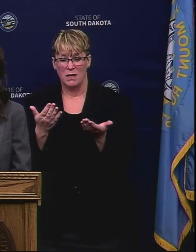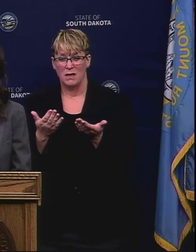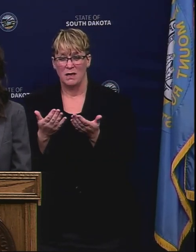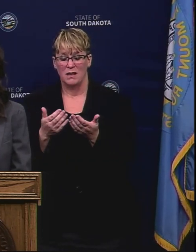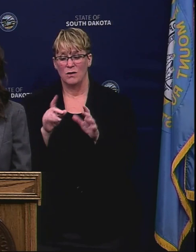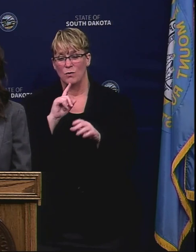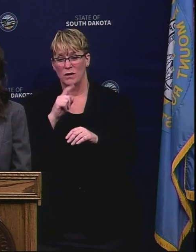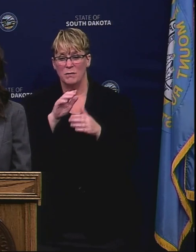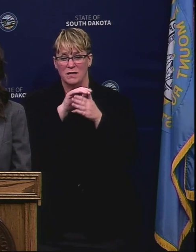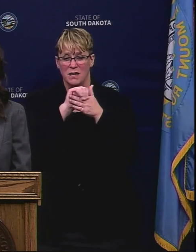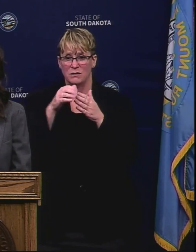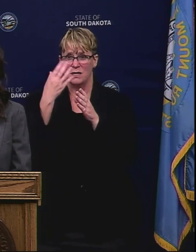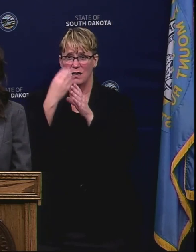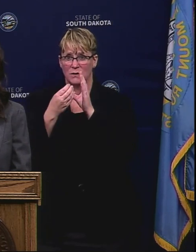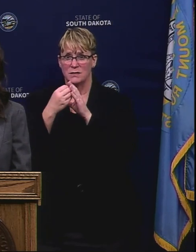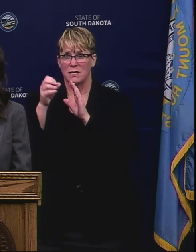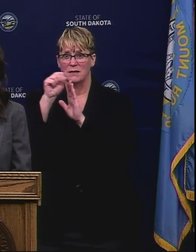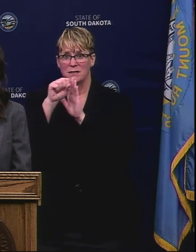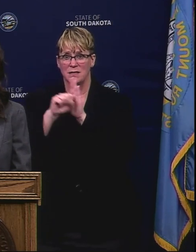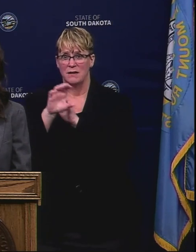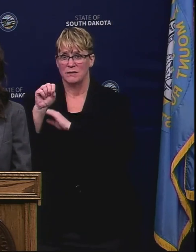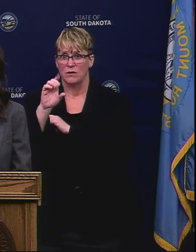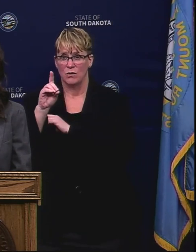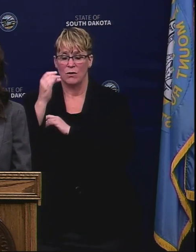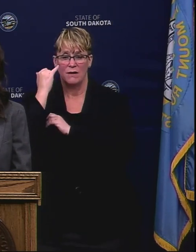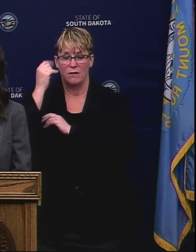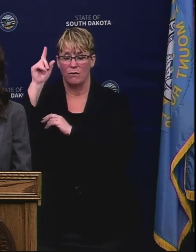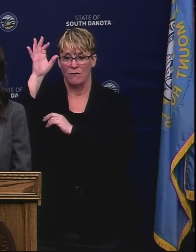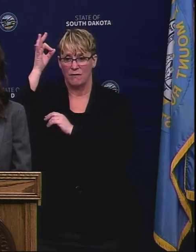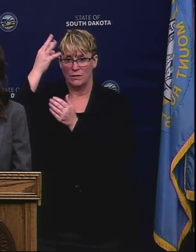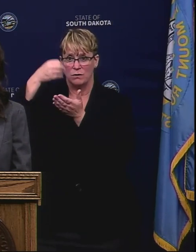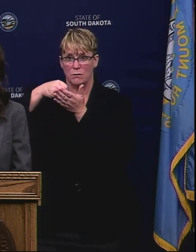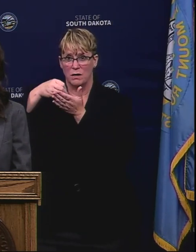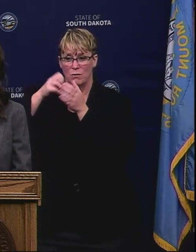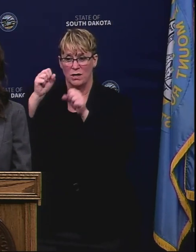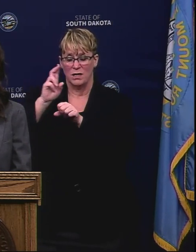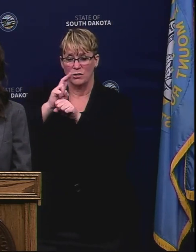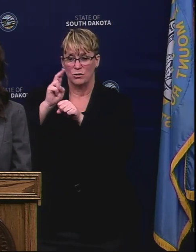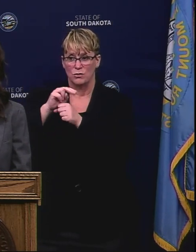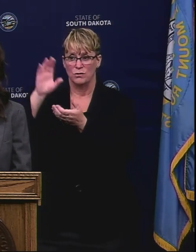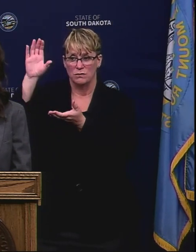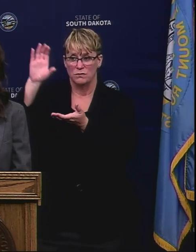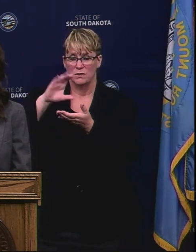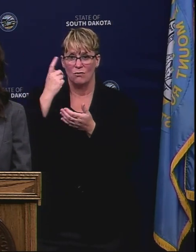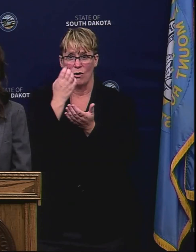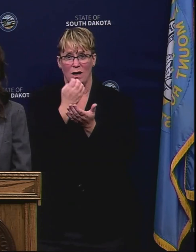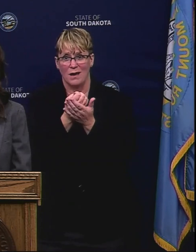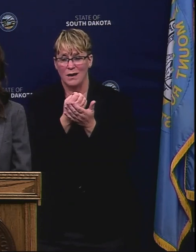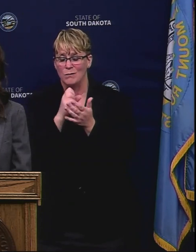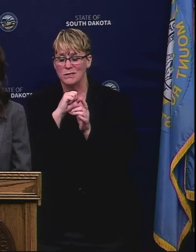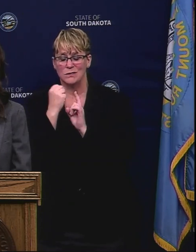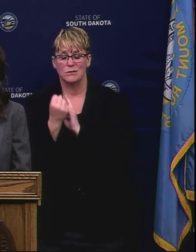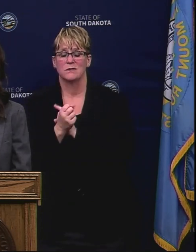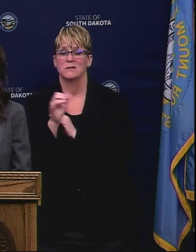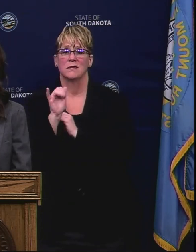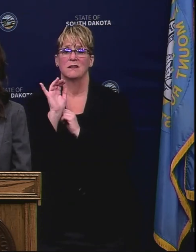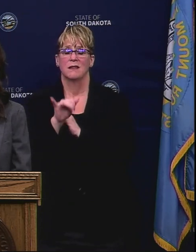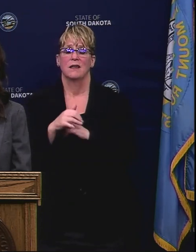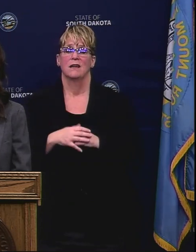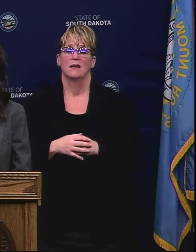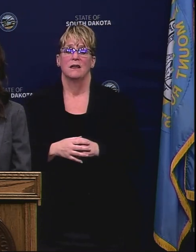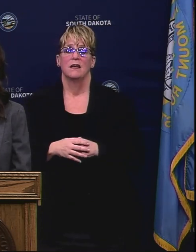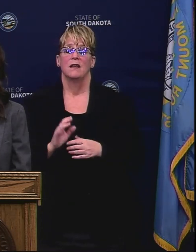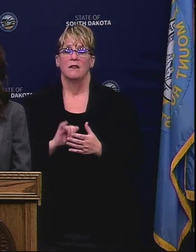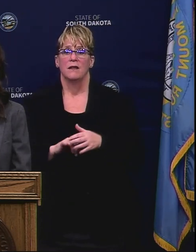dollars outside of the state of South Dakota if there were federal resources that we could utilize for economic situations like this.